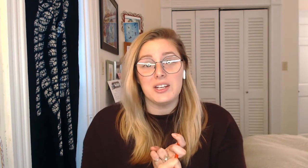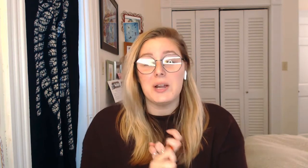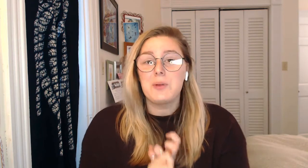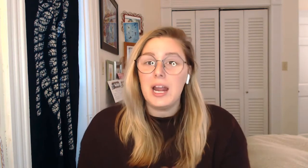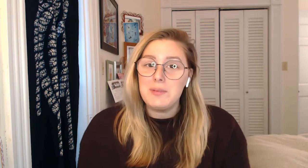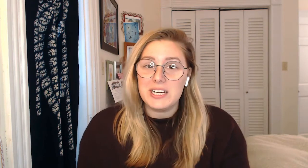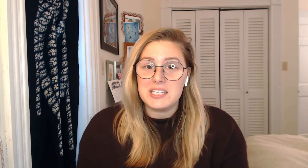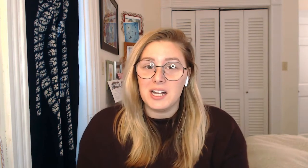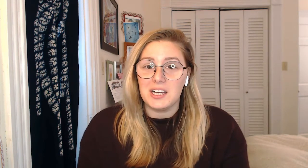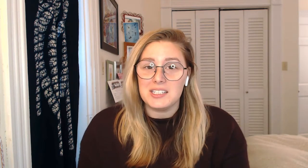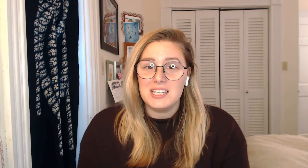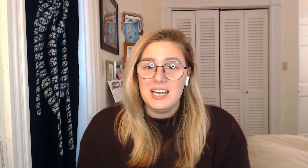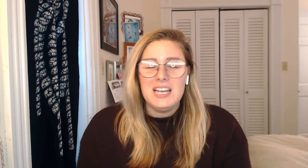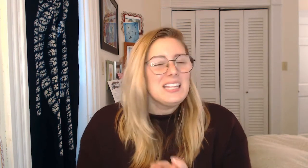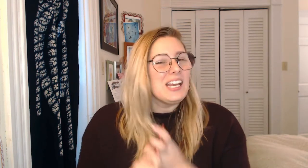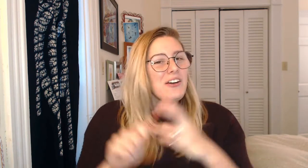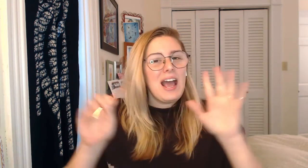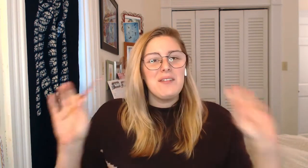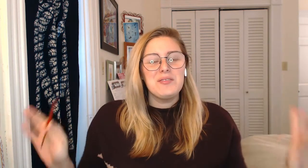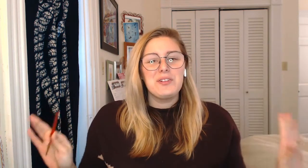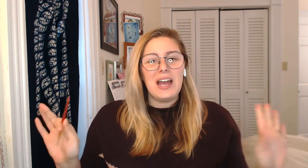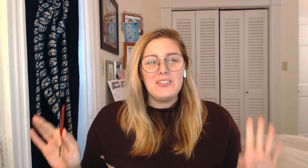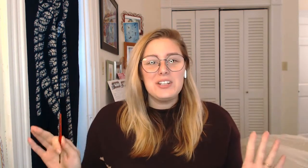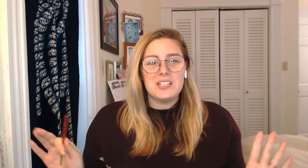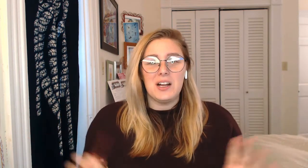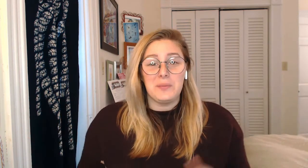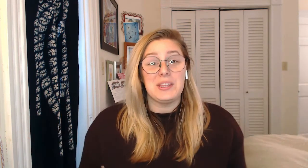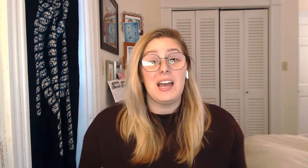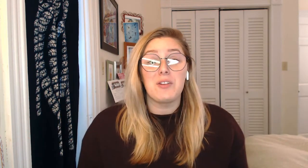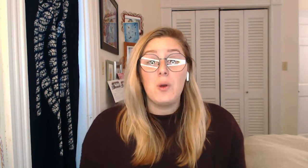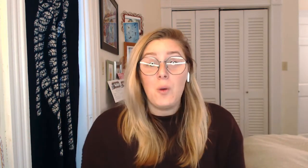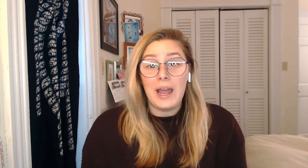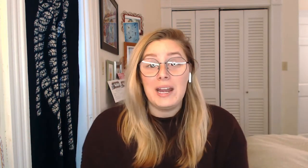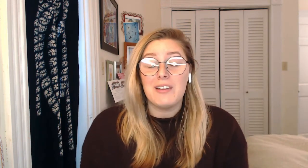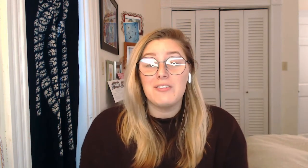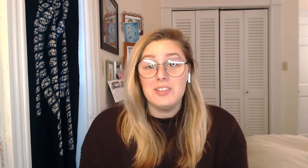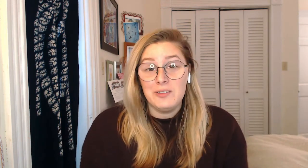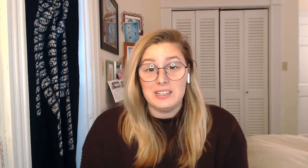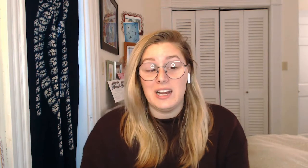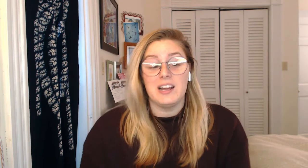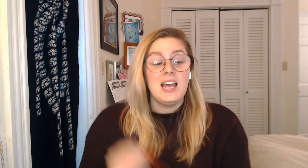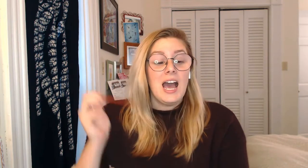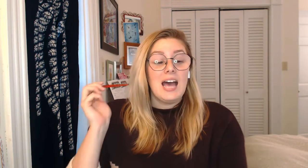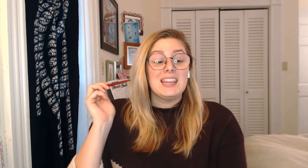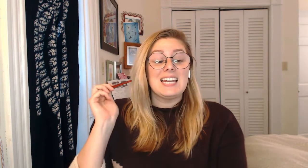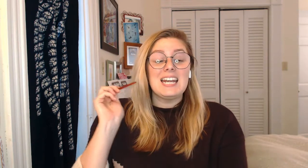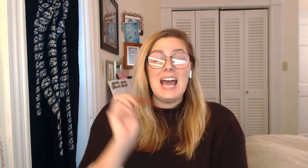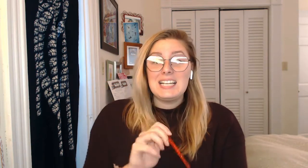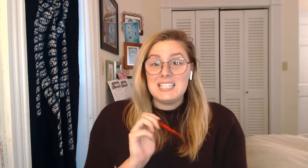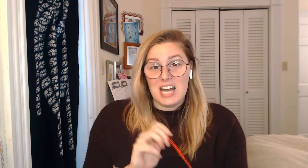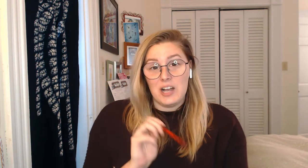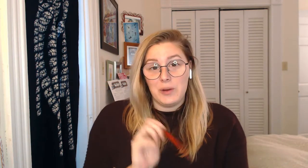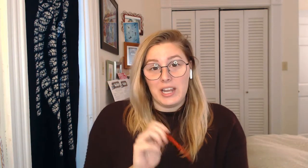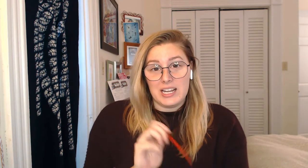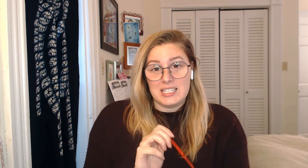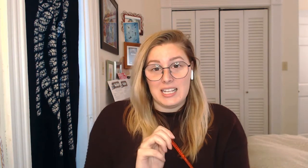primary songs. They don't have them for every song, but they have quite a few in there. The next song we're going to sing,